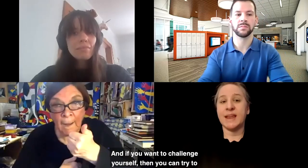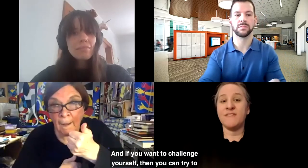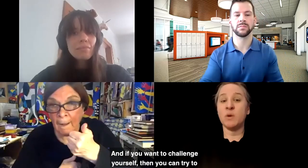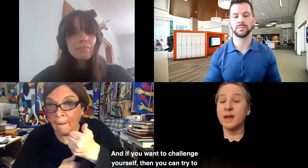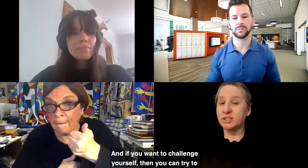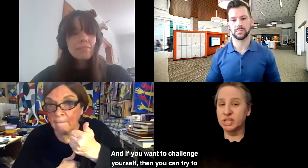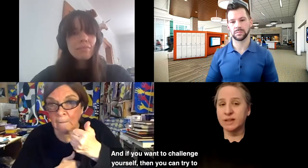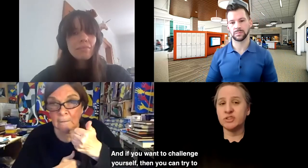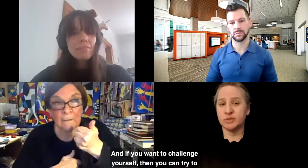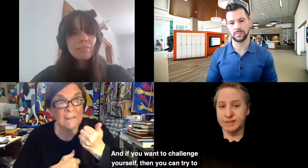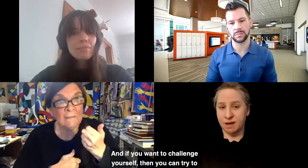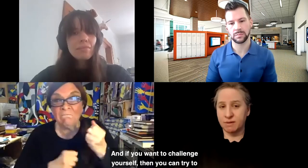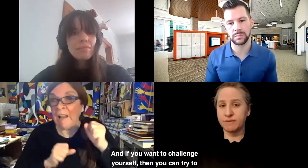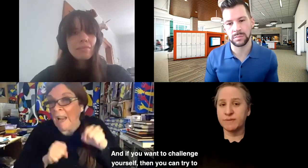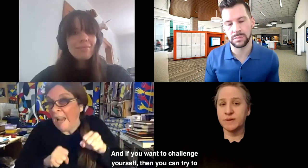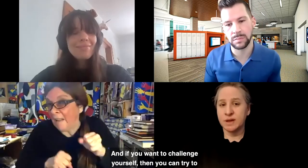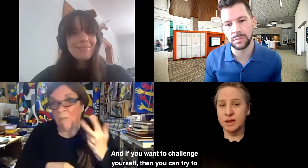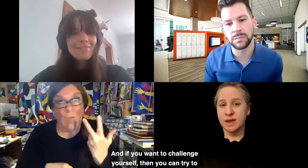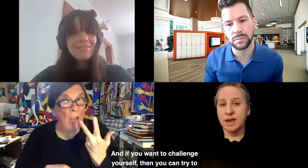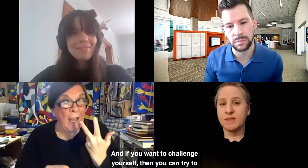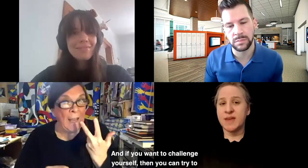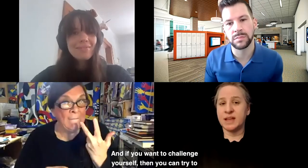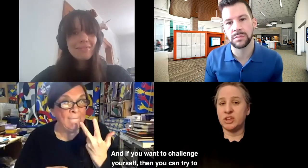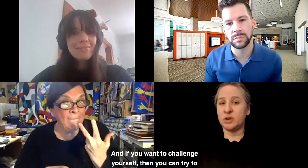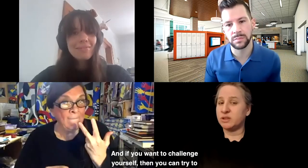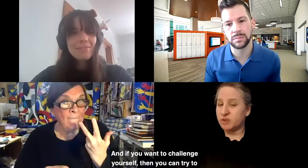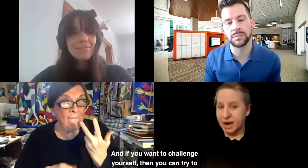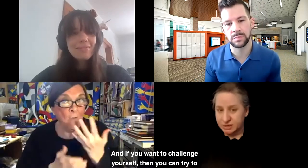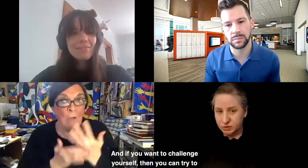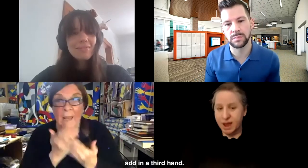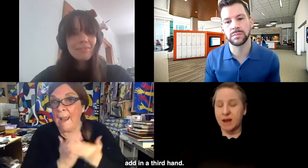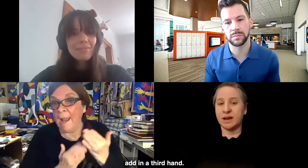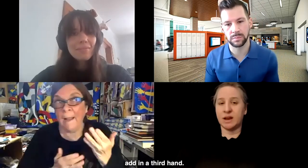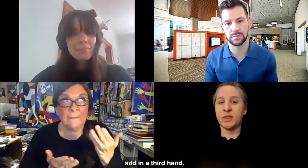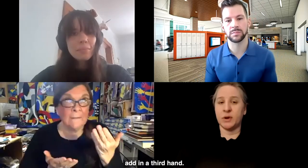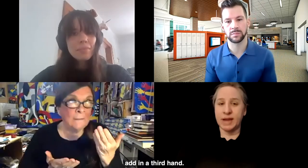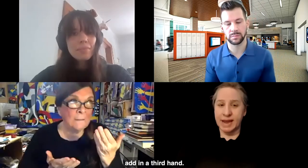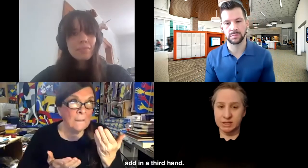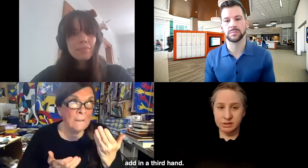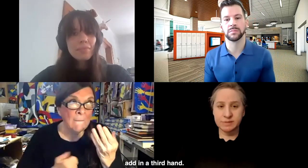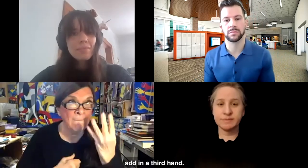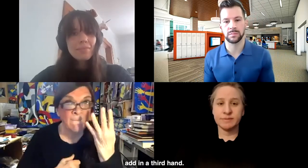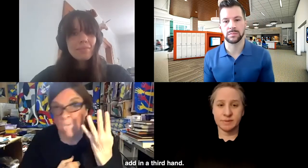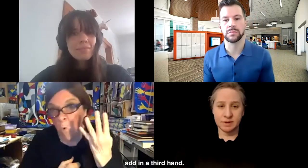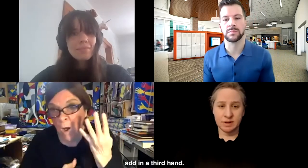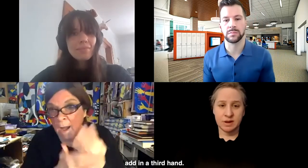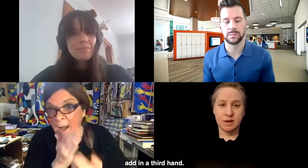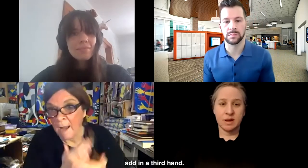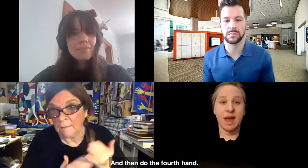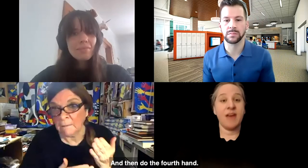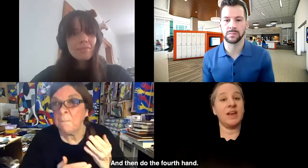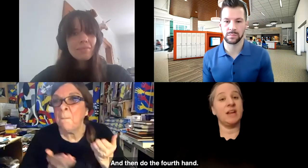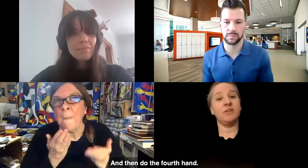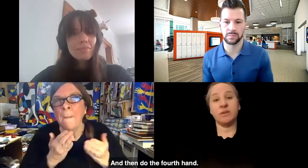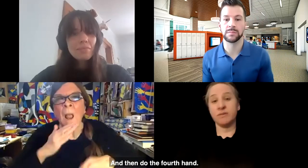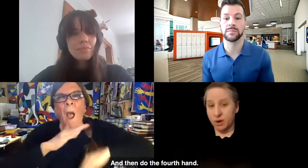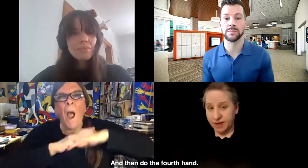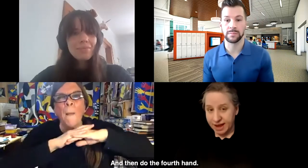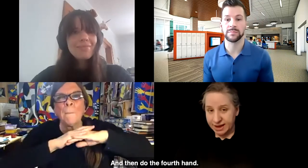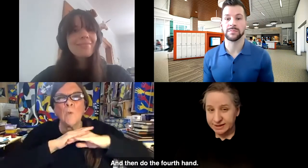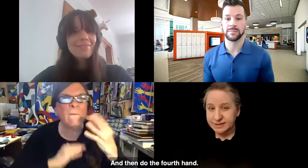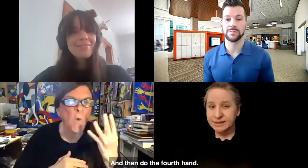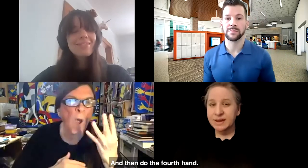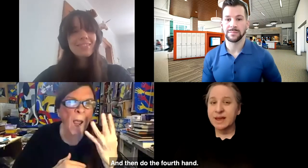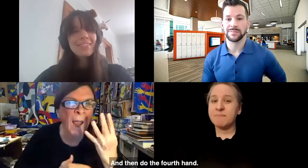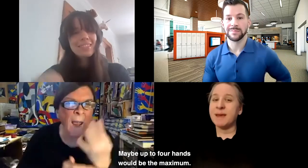And if you want to challenge yourself, then you can try to add in a third hand. And then do the fourth